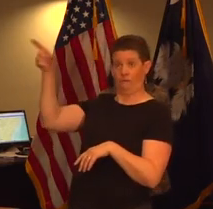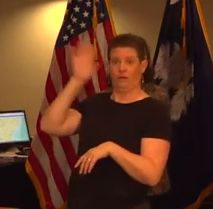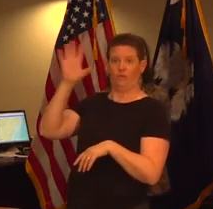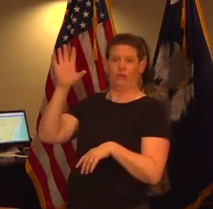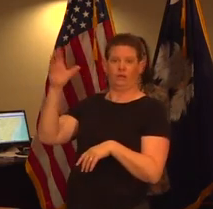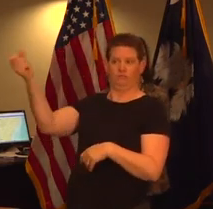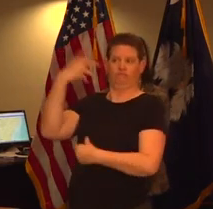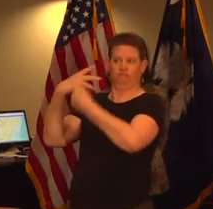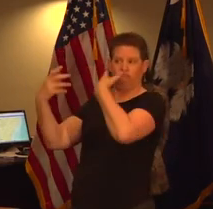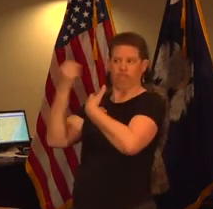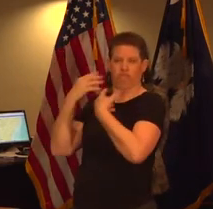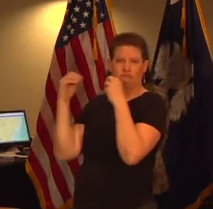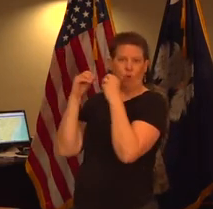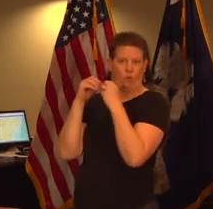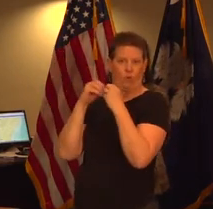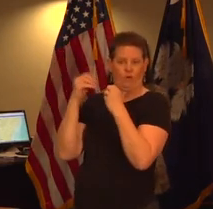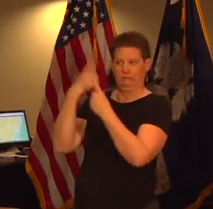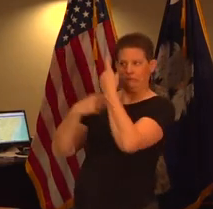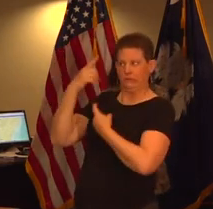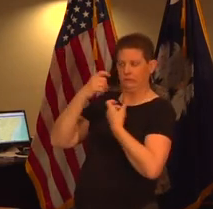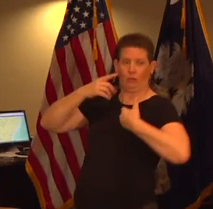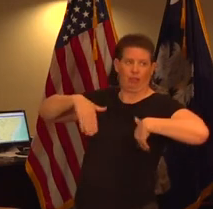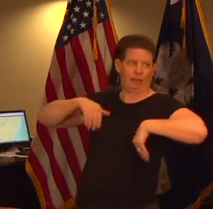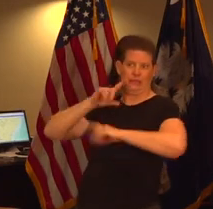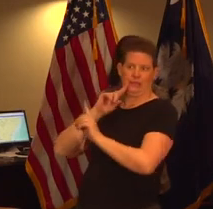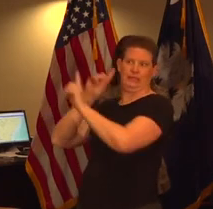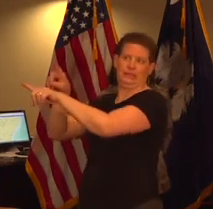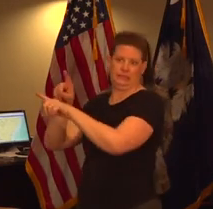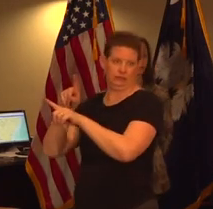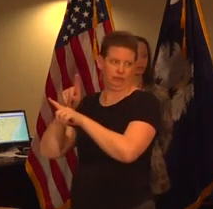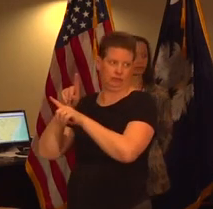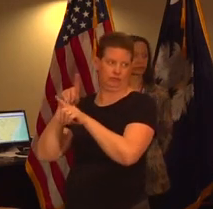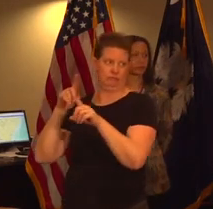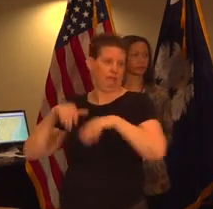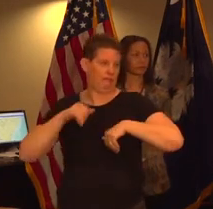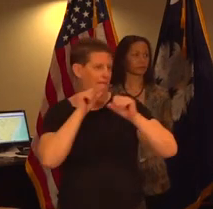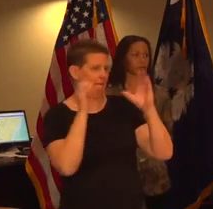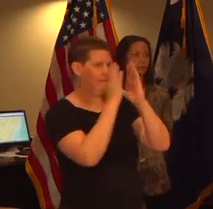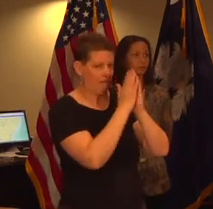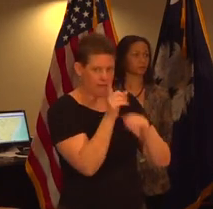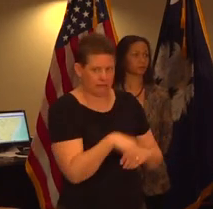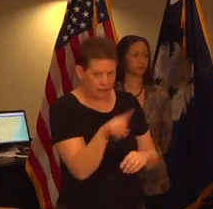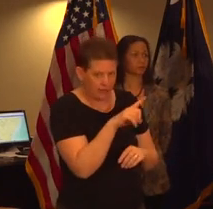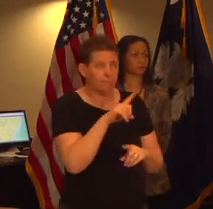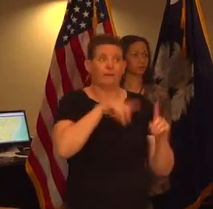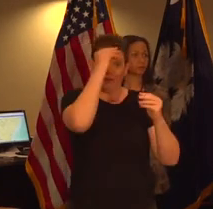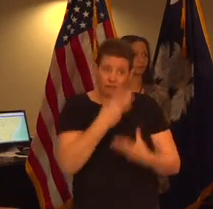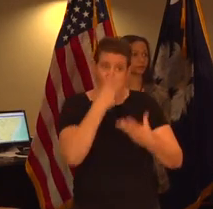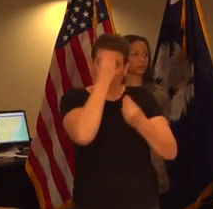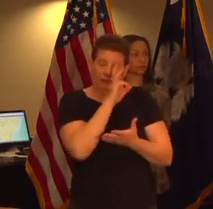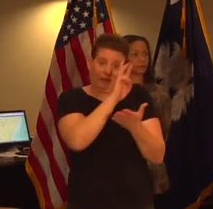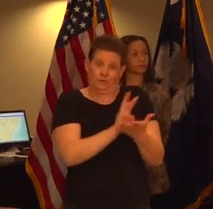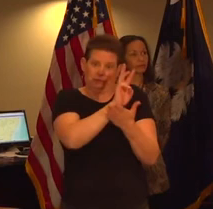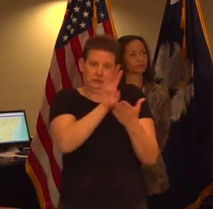questions so we have not sent that question back out to the hospitals they do report every six hours the number